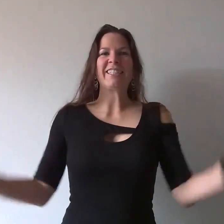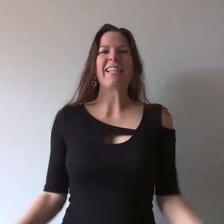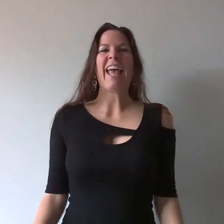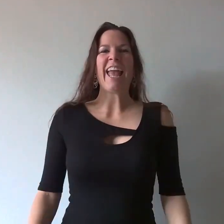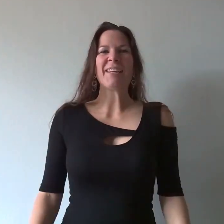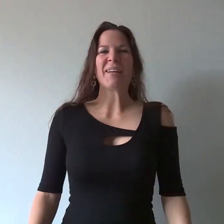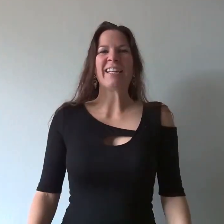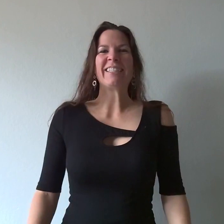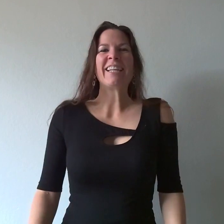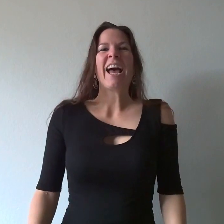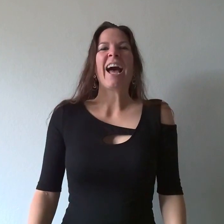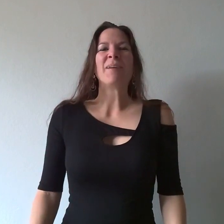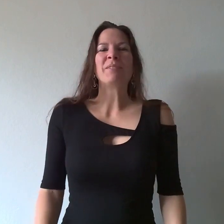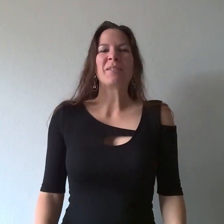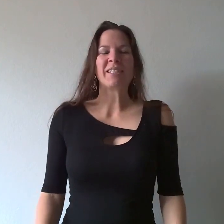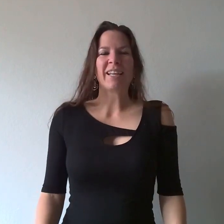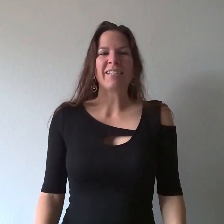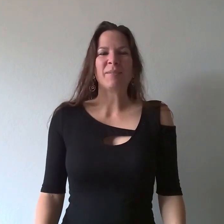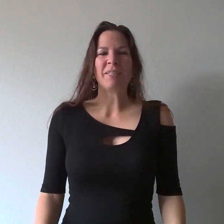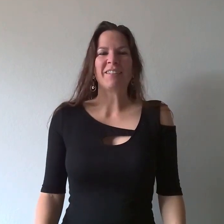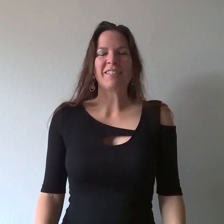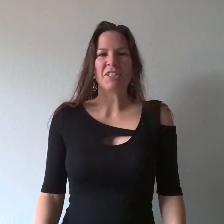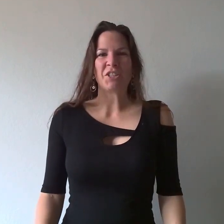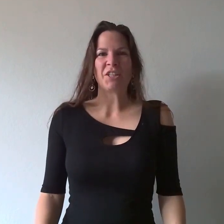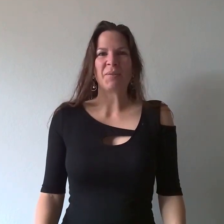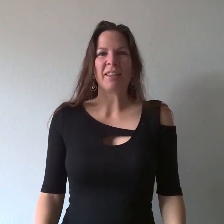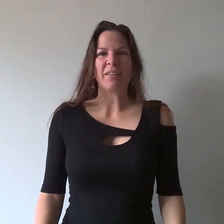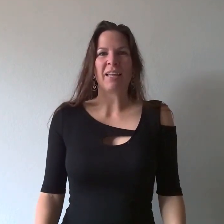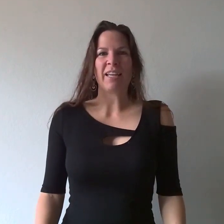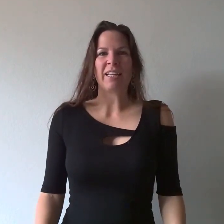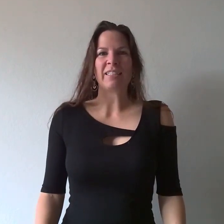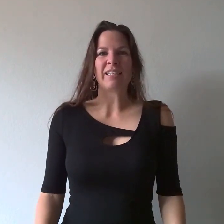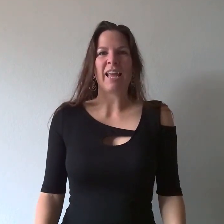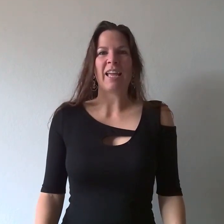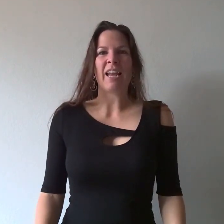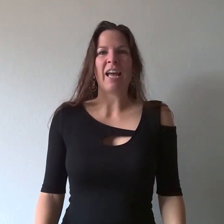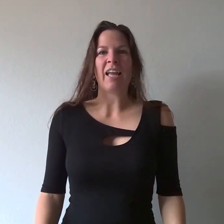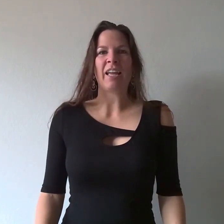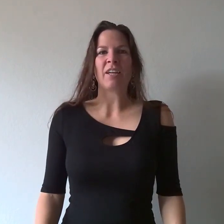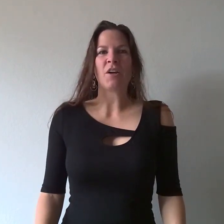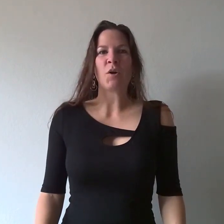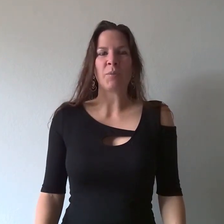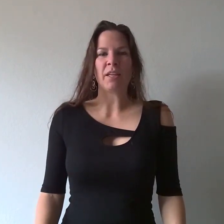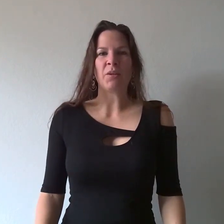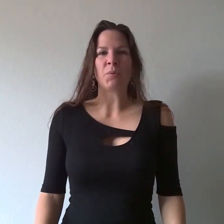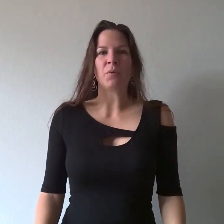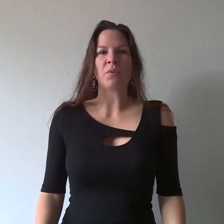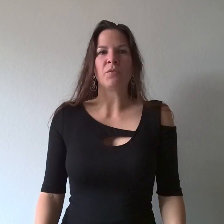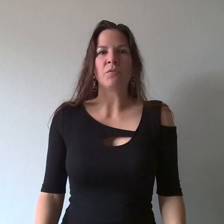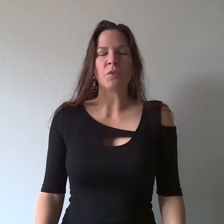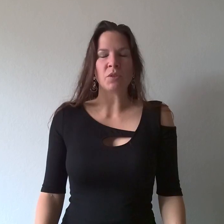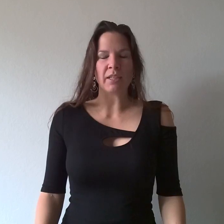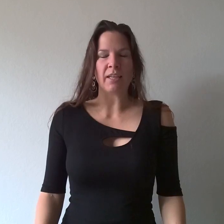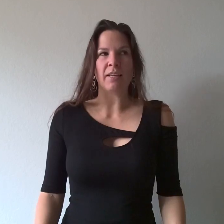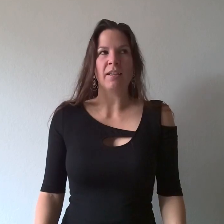anyways, I'm so excited to be on this journey with you ladies and I hope that you will fully commit